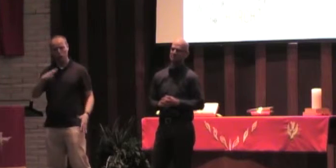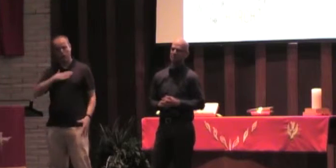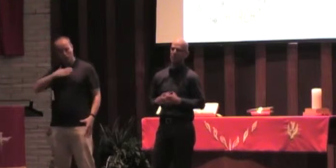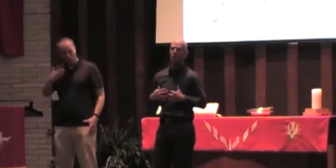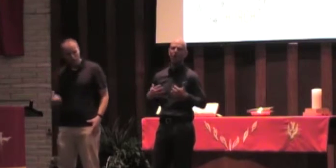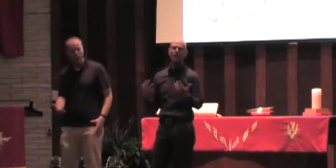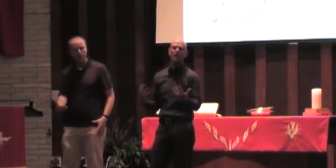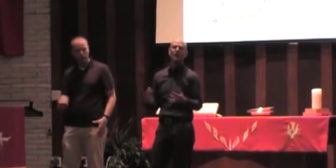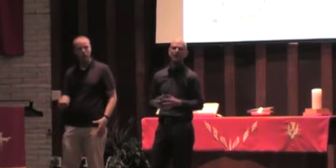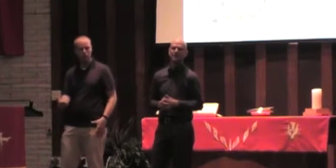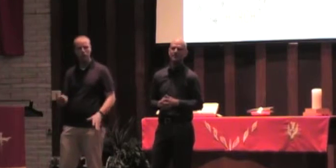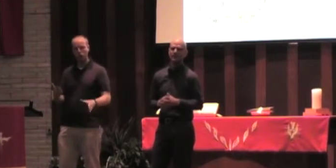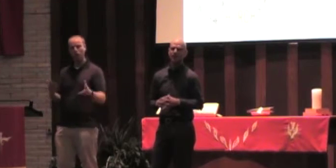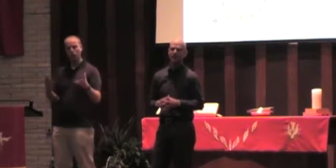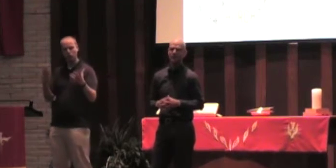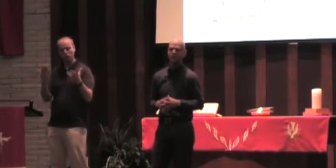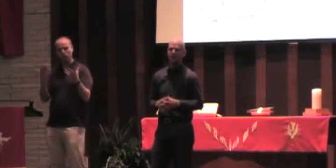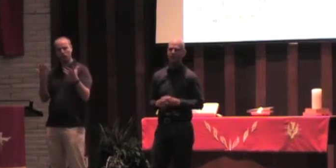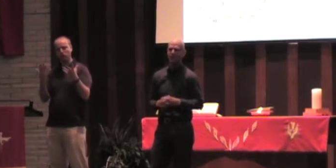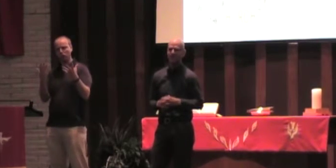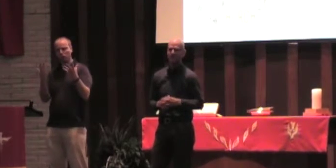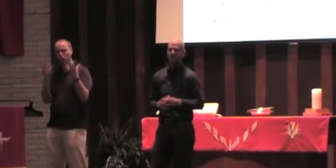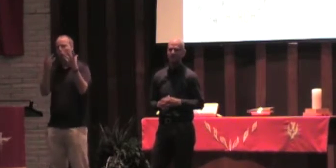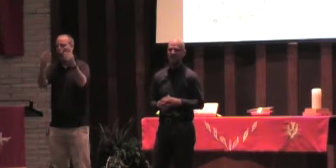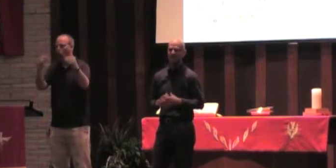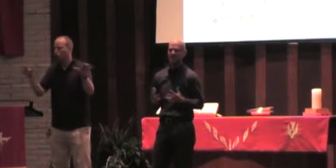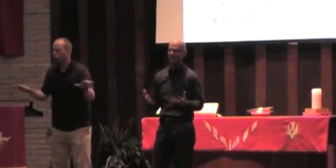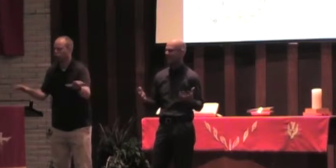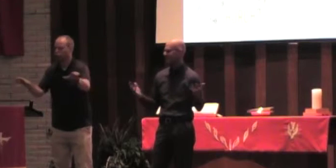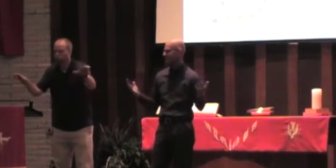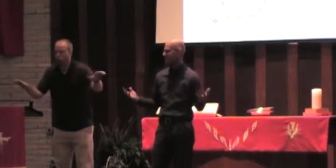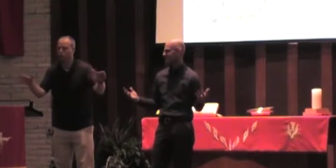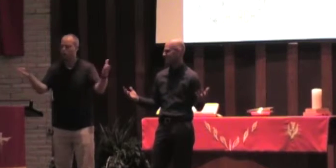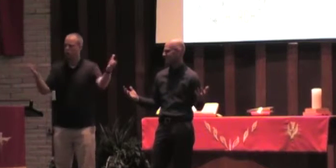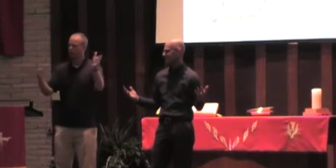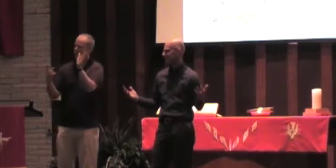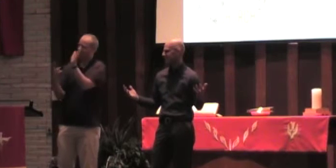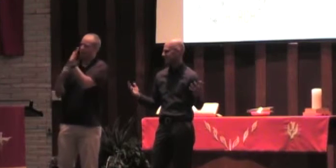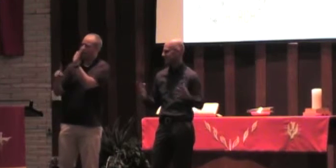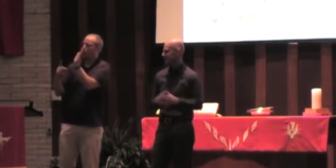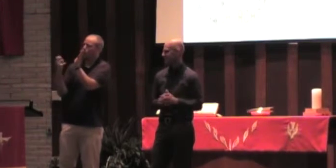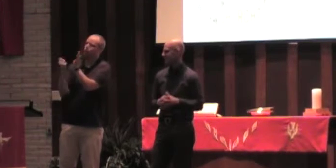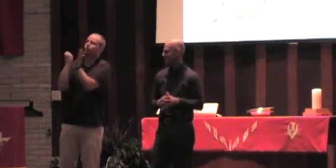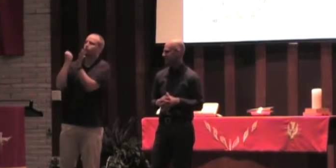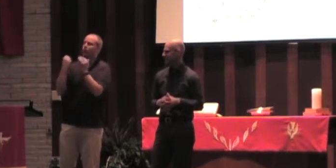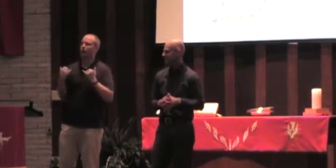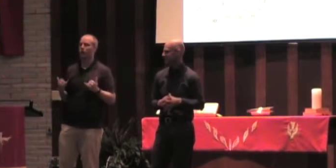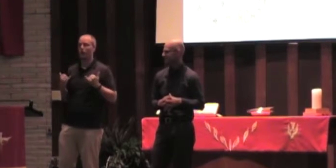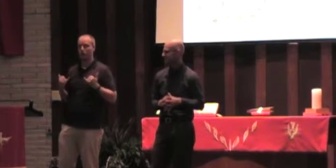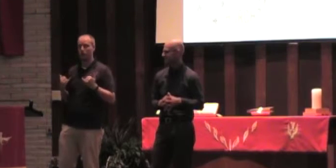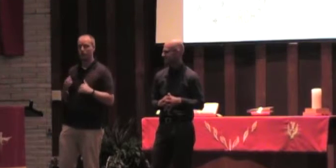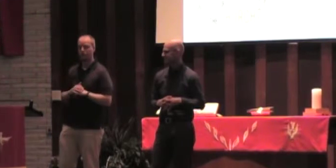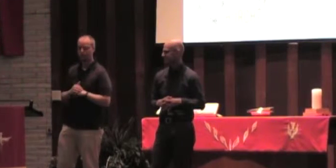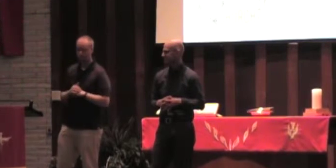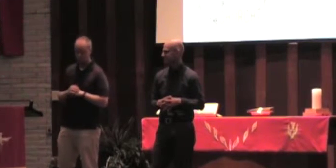time for our rewards and serve with us, and sign up today to do that.